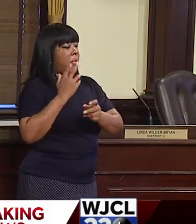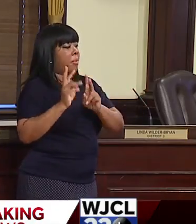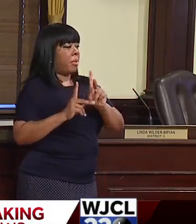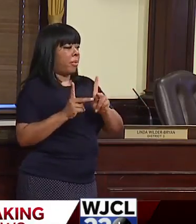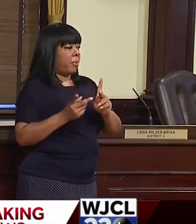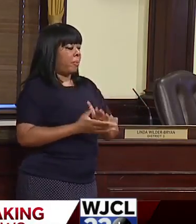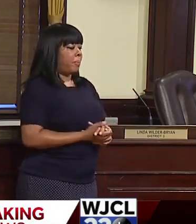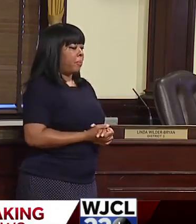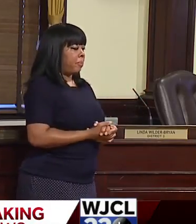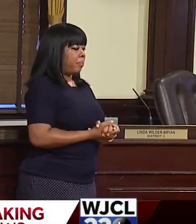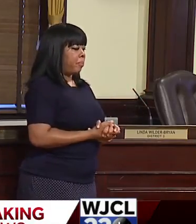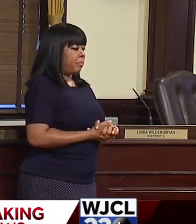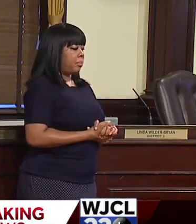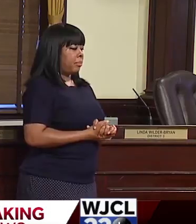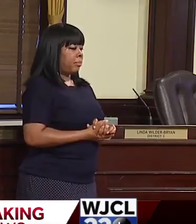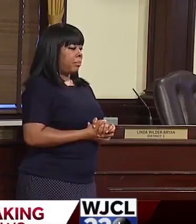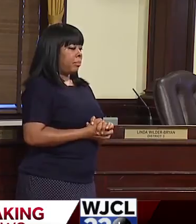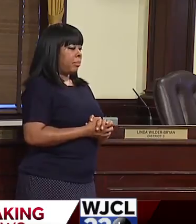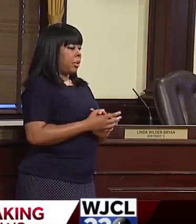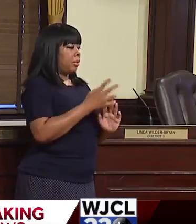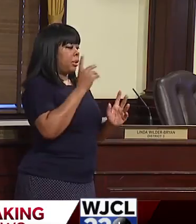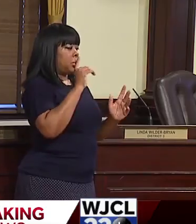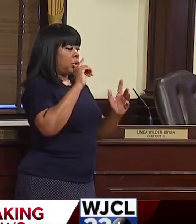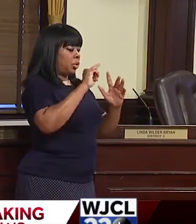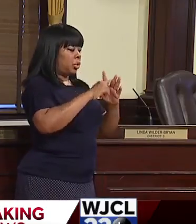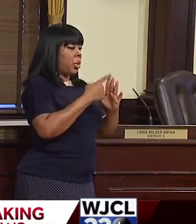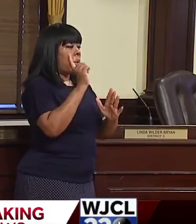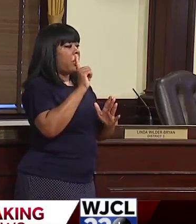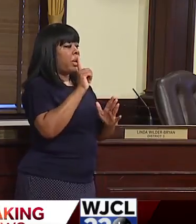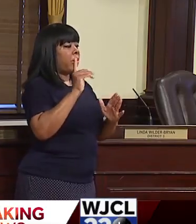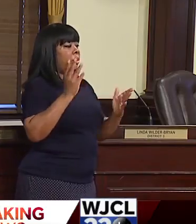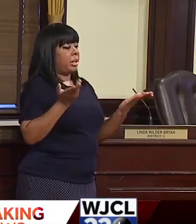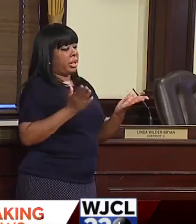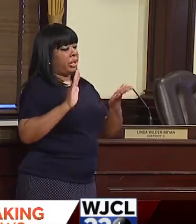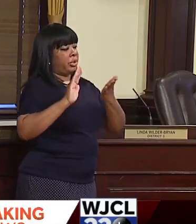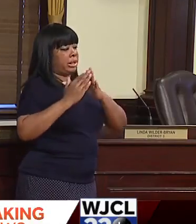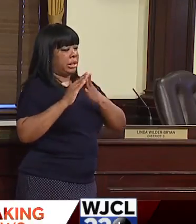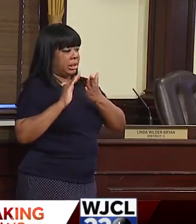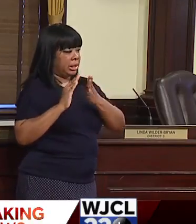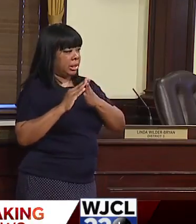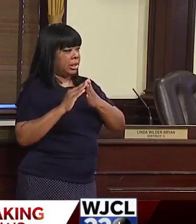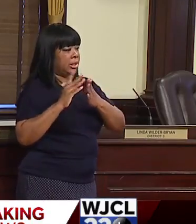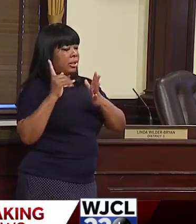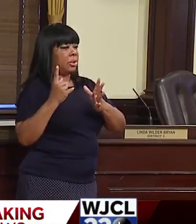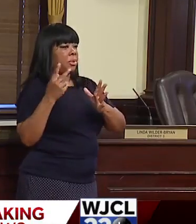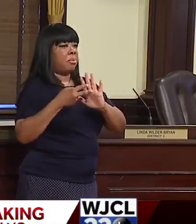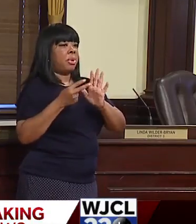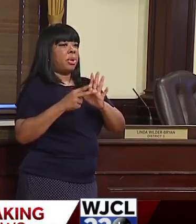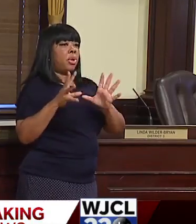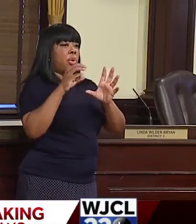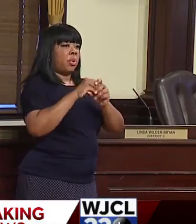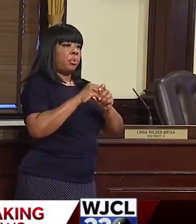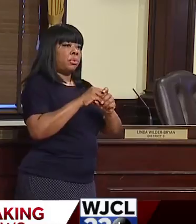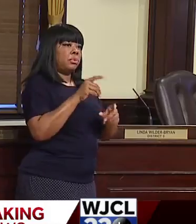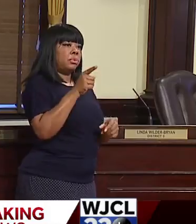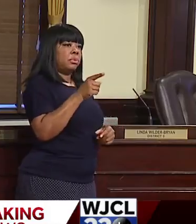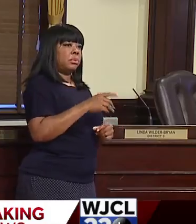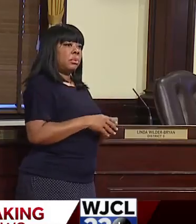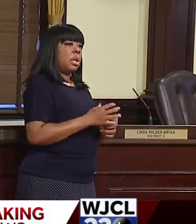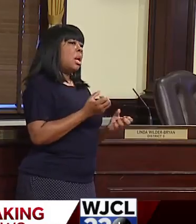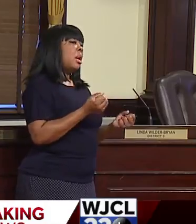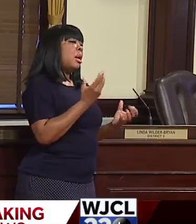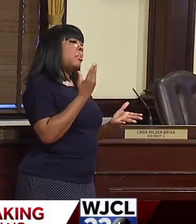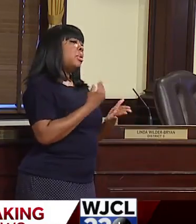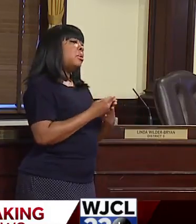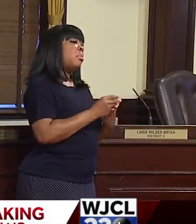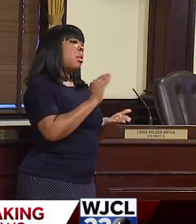rubber meets the road at cities. And so for us, it's important that cities are included. How much money are you short